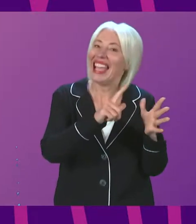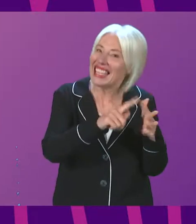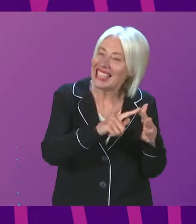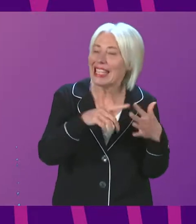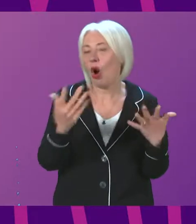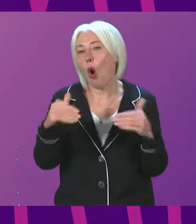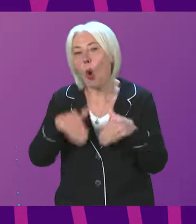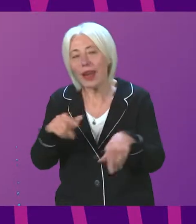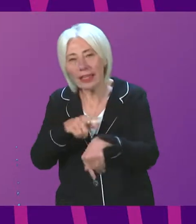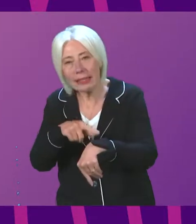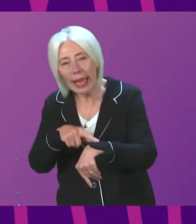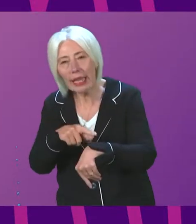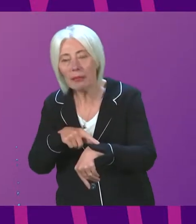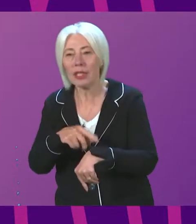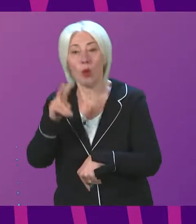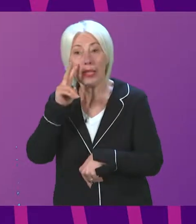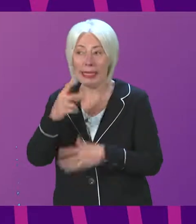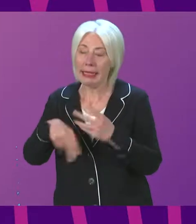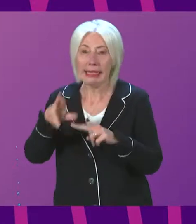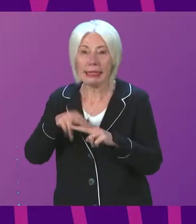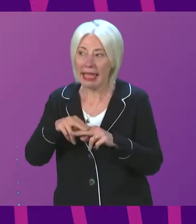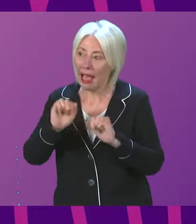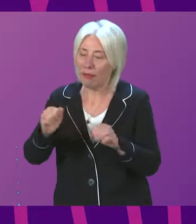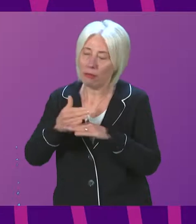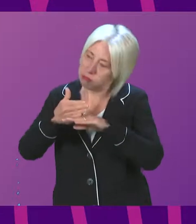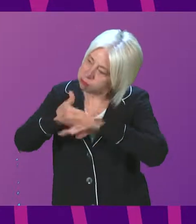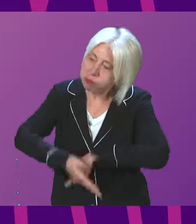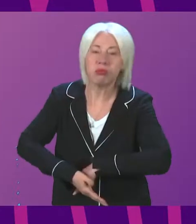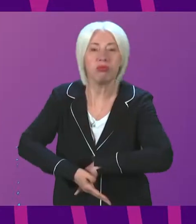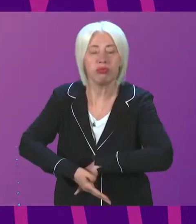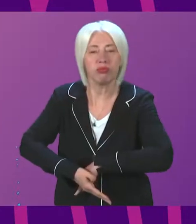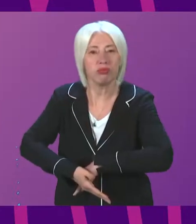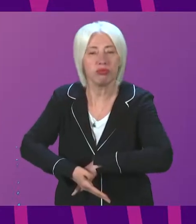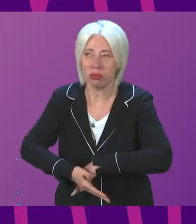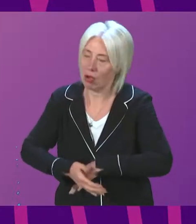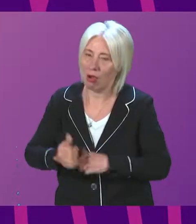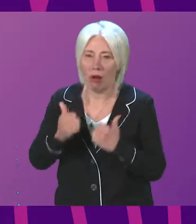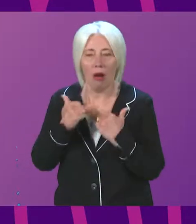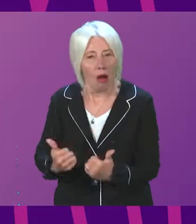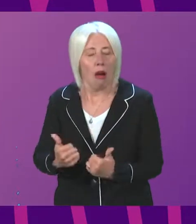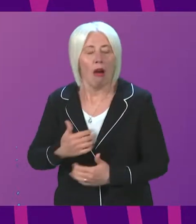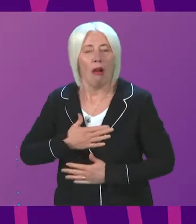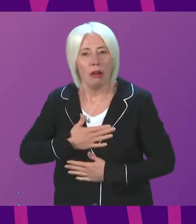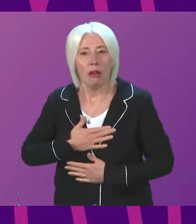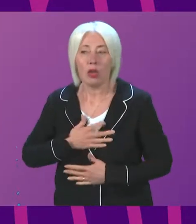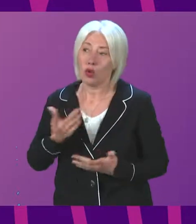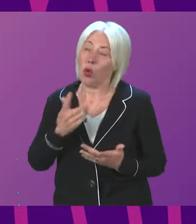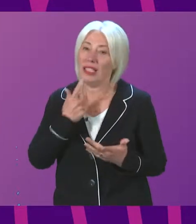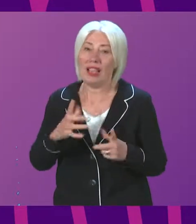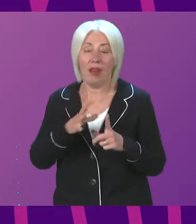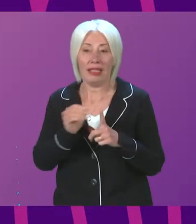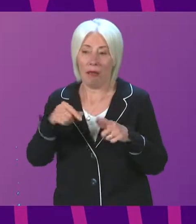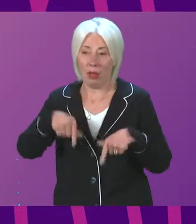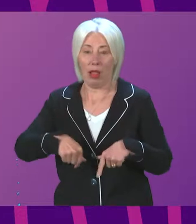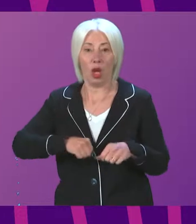generally, we see through the efforts of staff in NHS Scotland the work that is being done. So, for example, in Scotland,